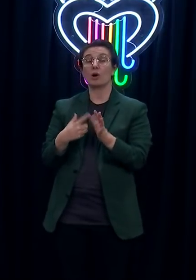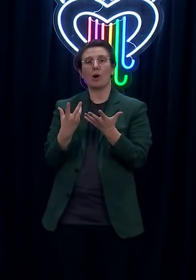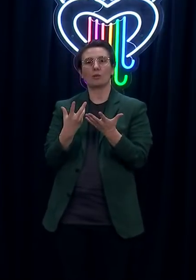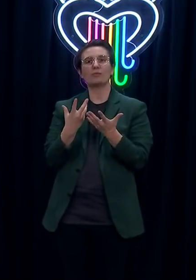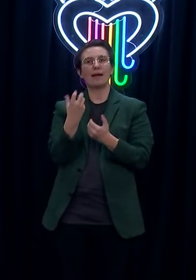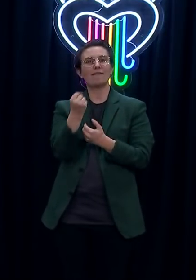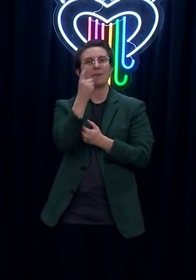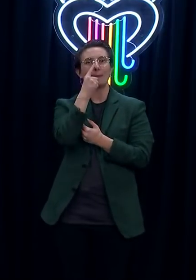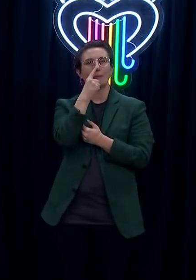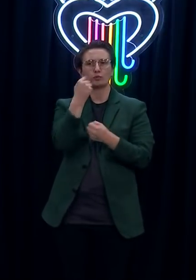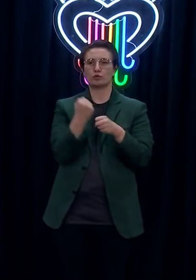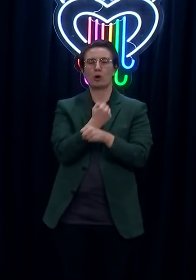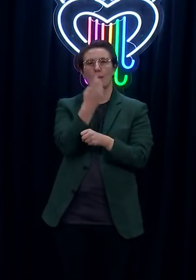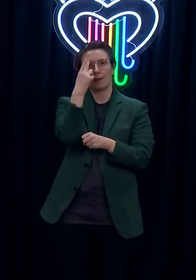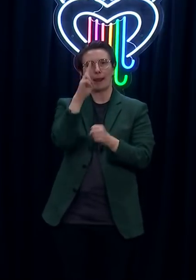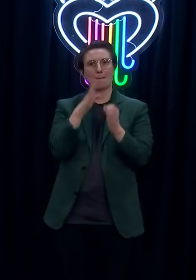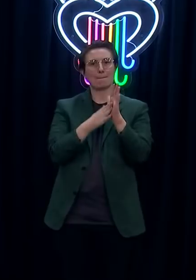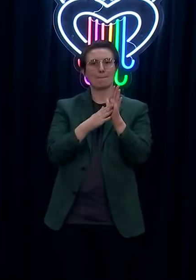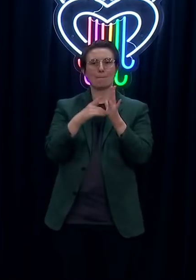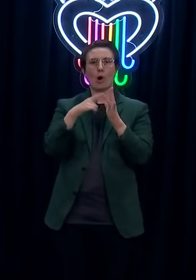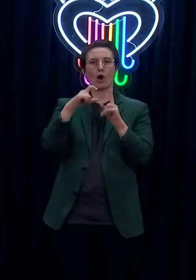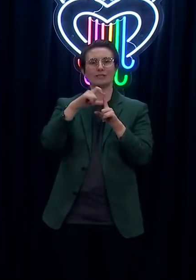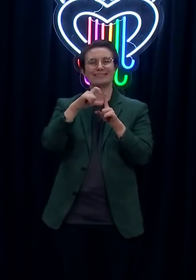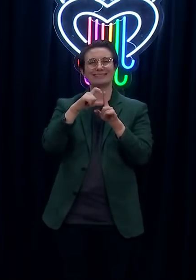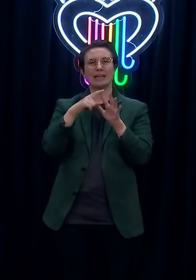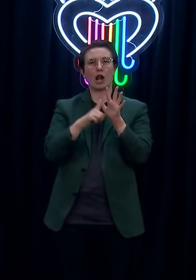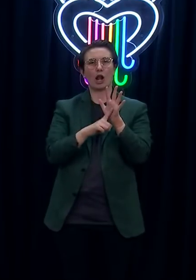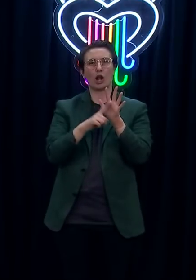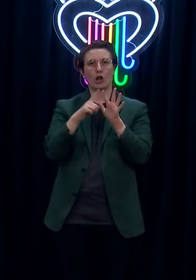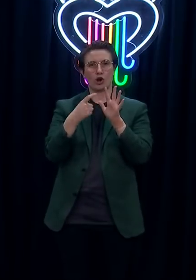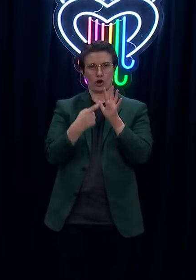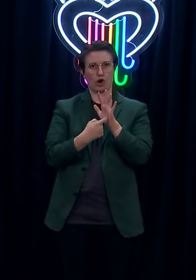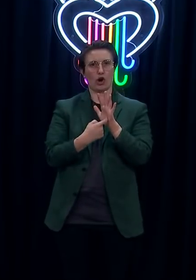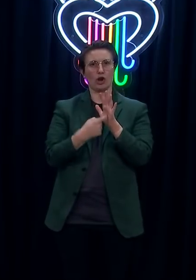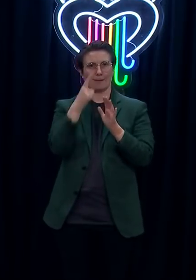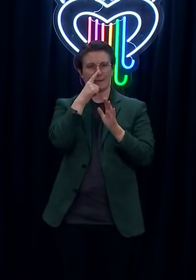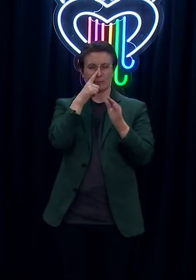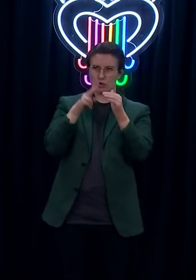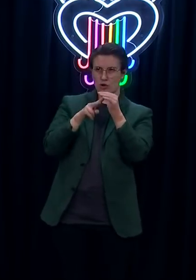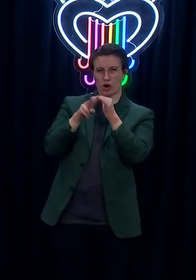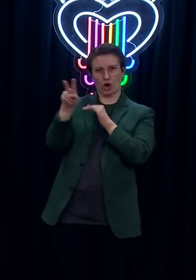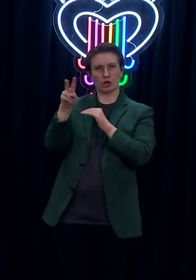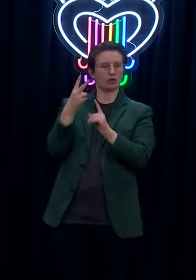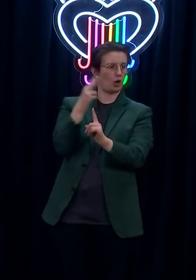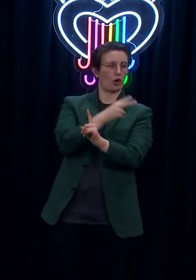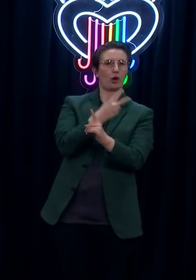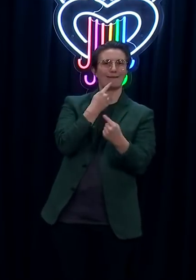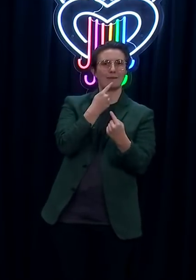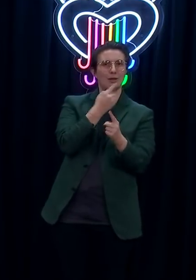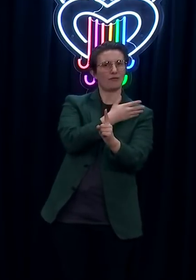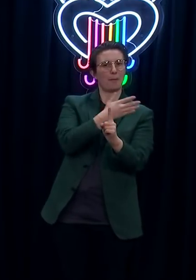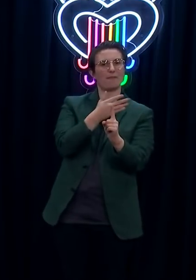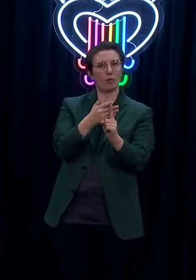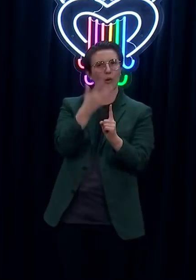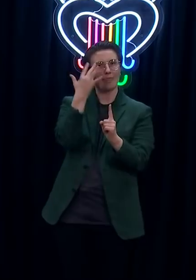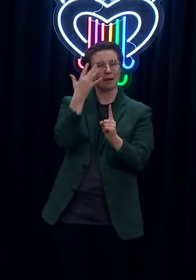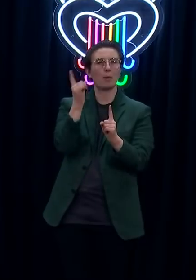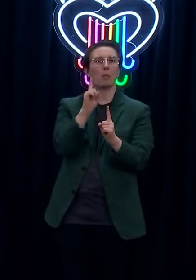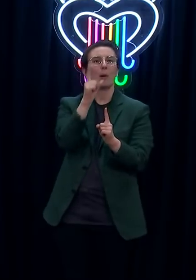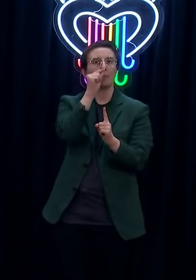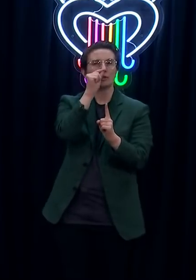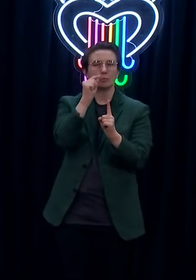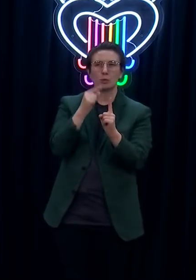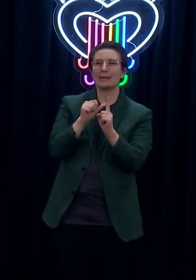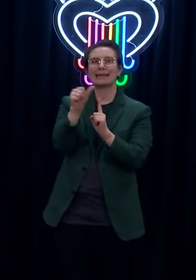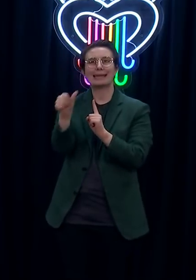start getting to this part of an outbreak, it becomes a lot more difficult to model because of the size. We're dealing with smaller